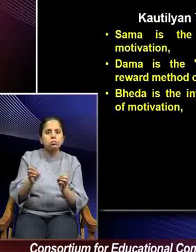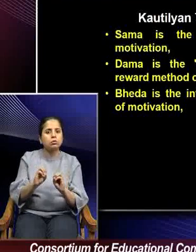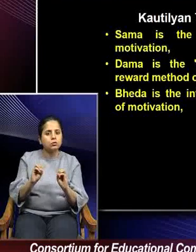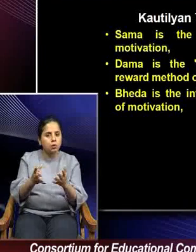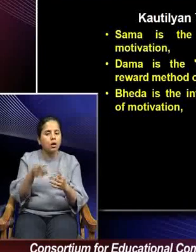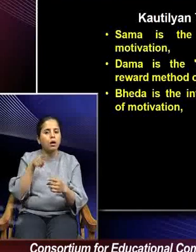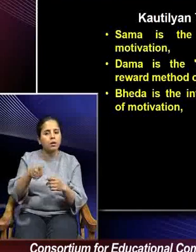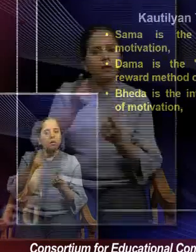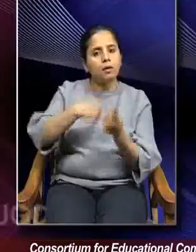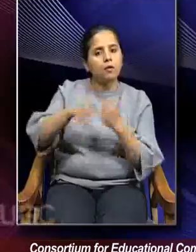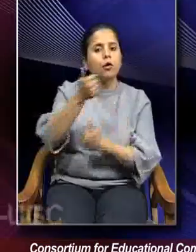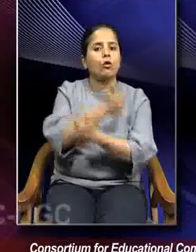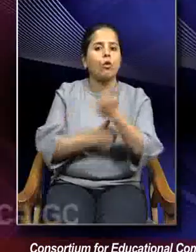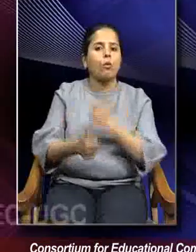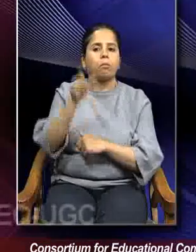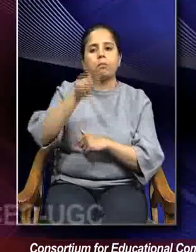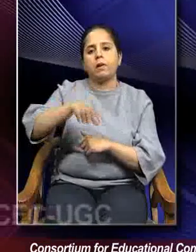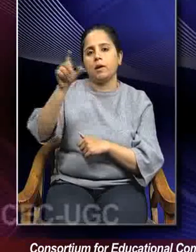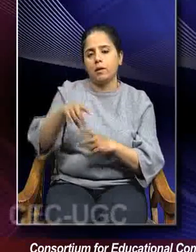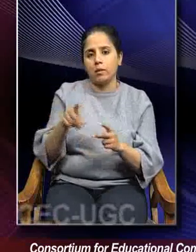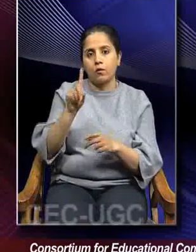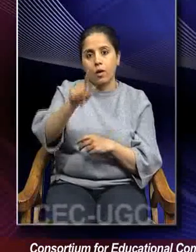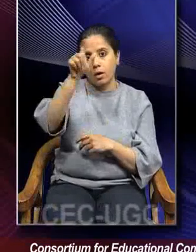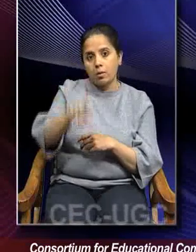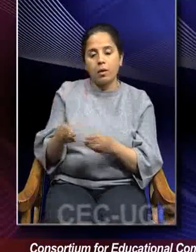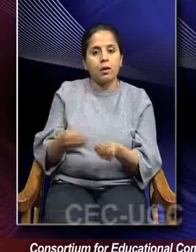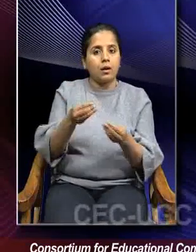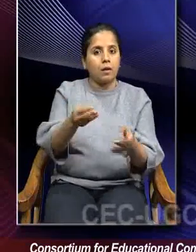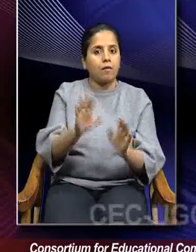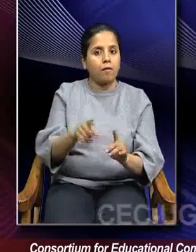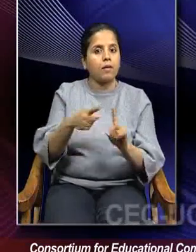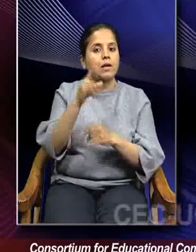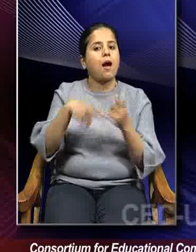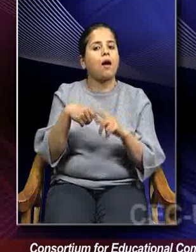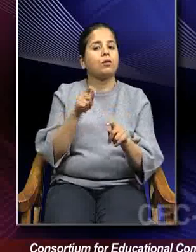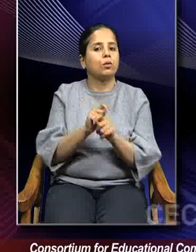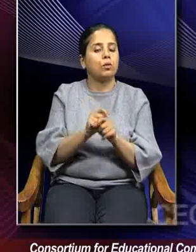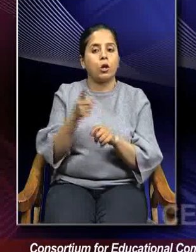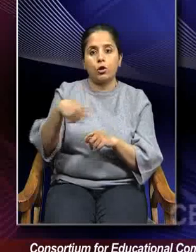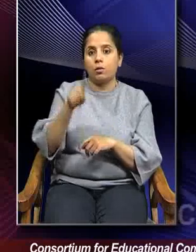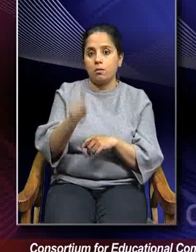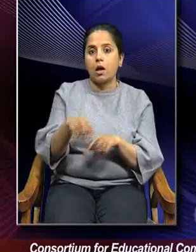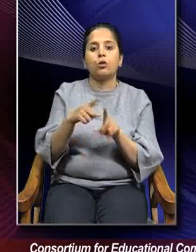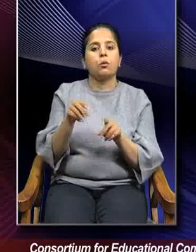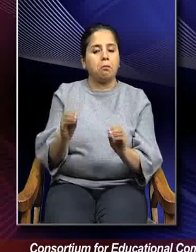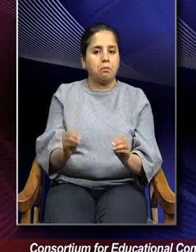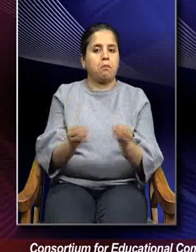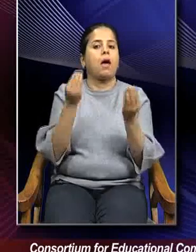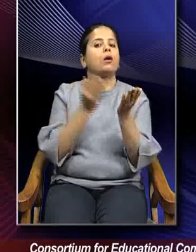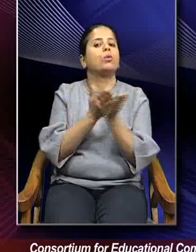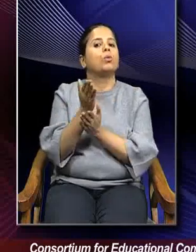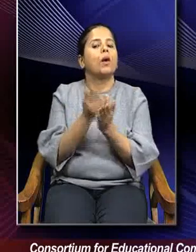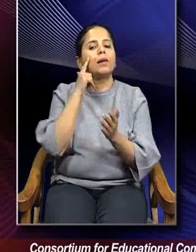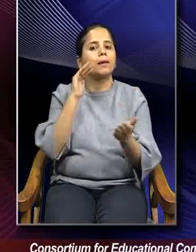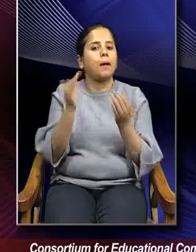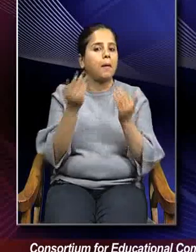competition among the employees. one employee is given the task that you are supposed to do it in a better manner as compared